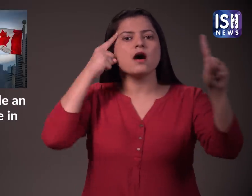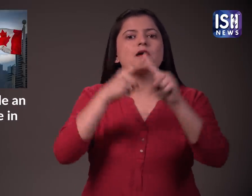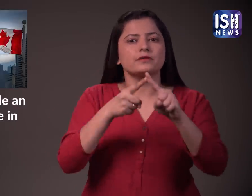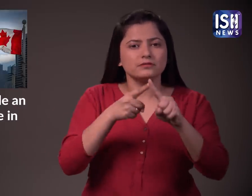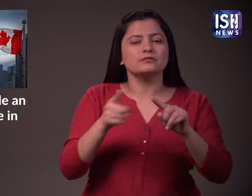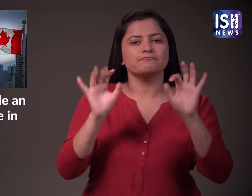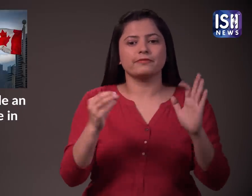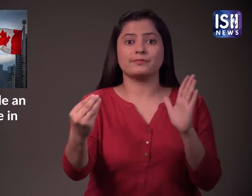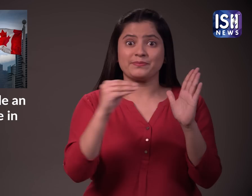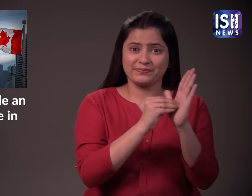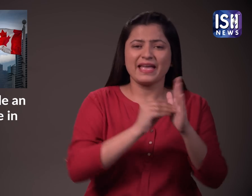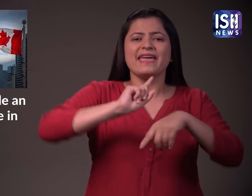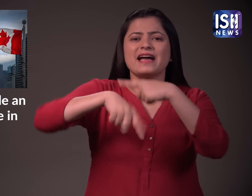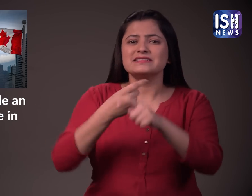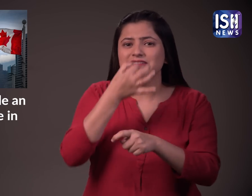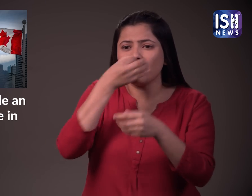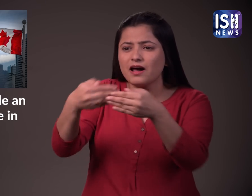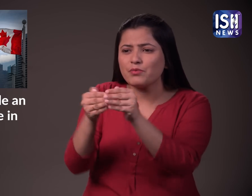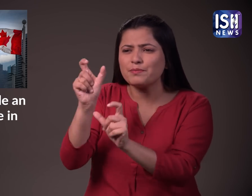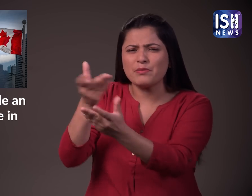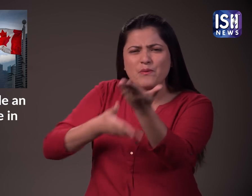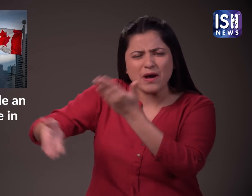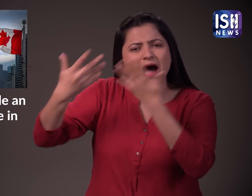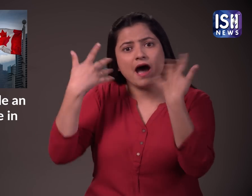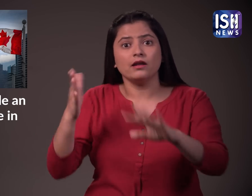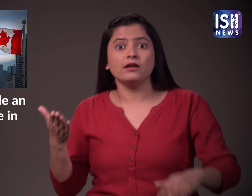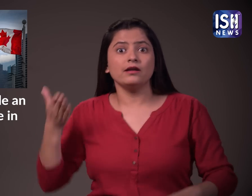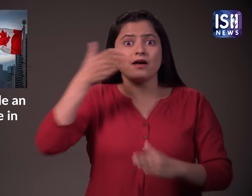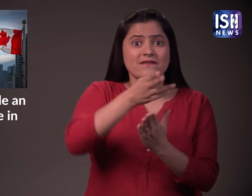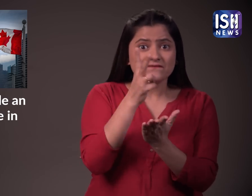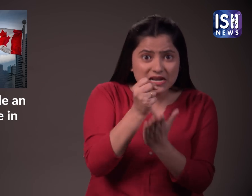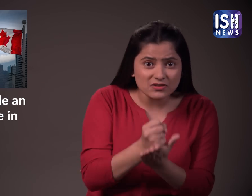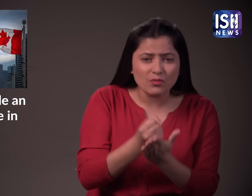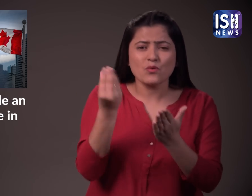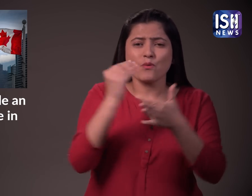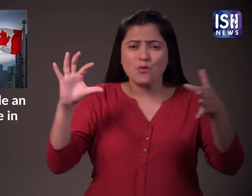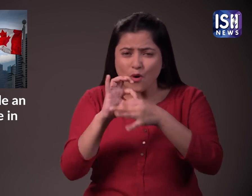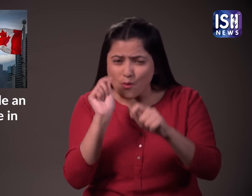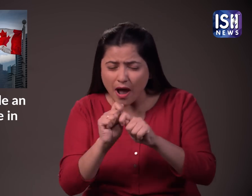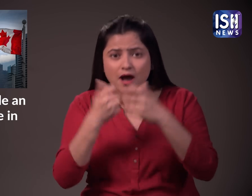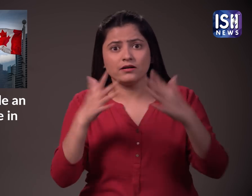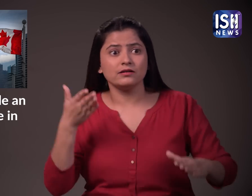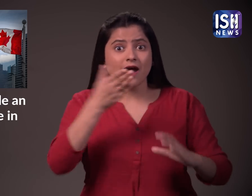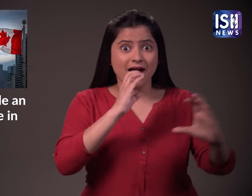people. Now in consulates and for other work, the Sindhi people will be given services in their own mother tongue.